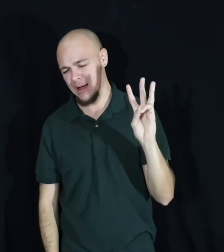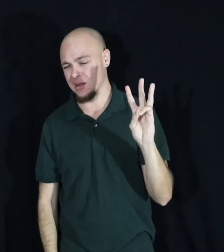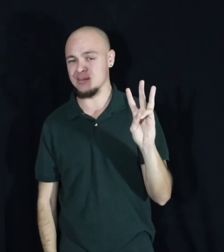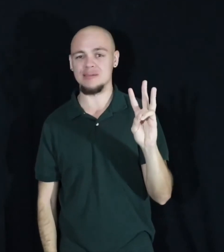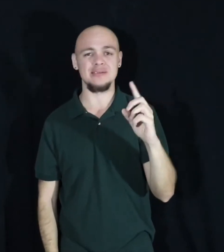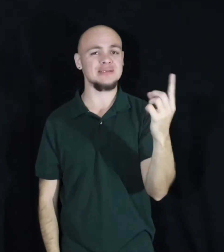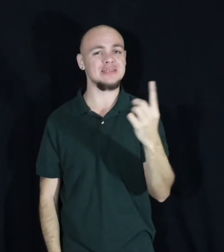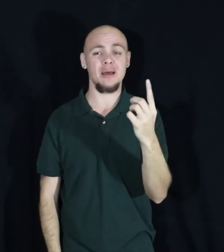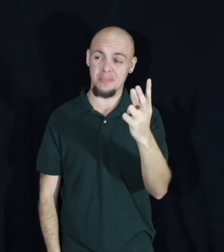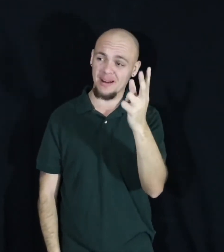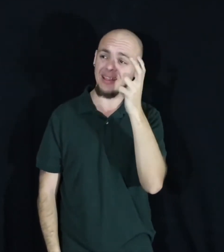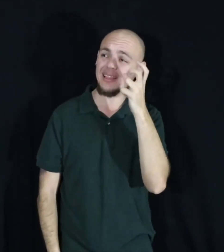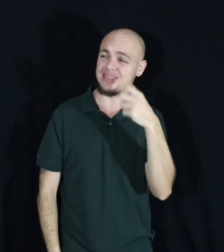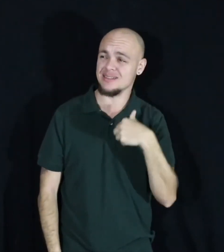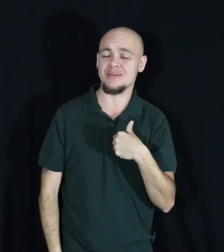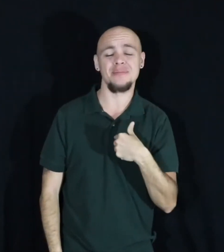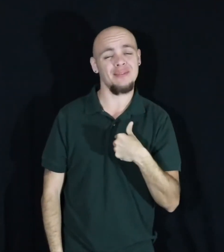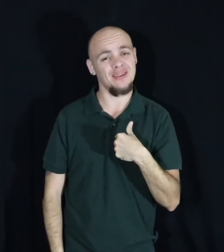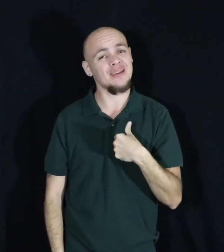somebody actually listen to me.